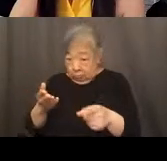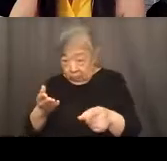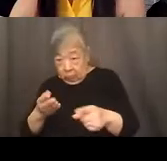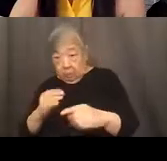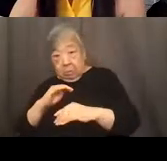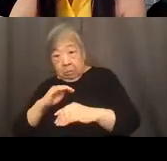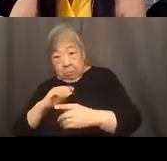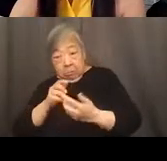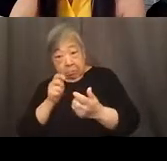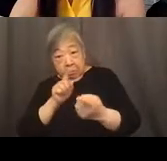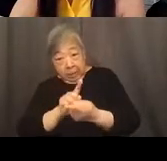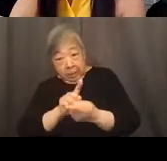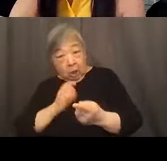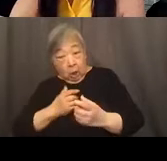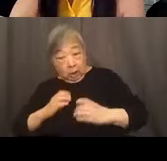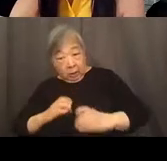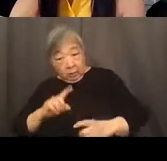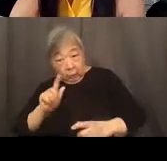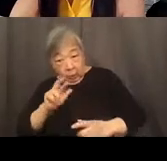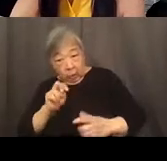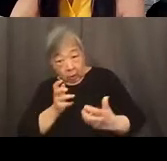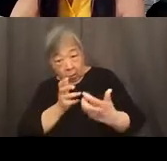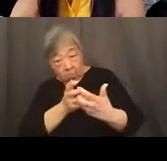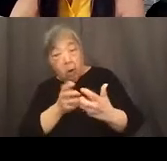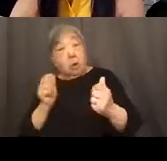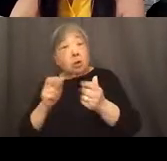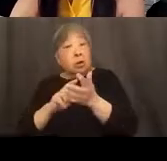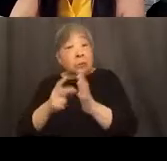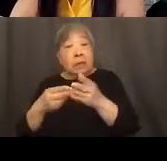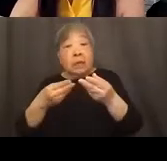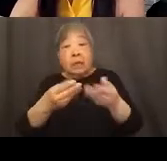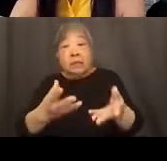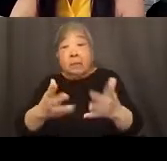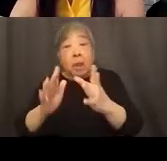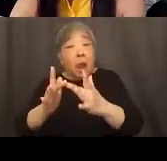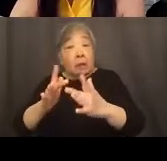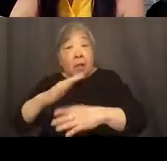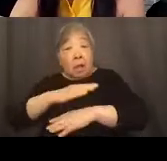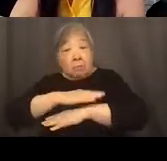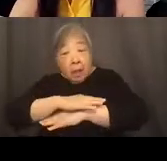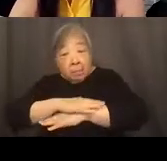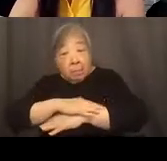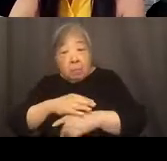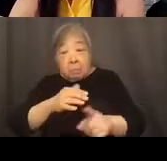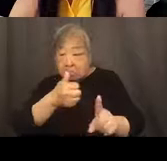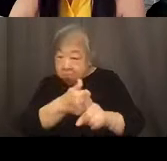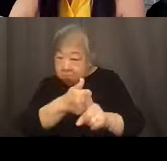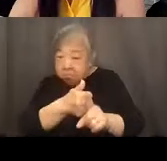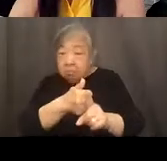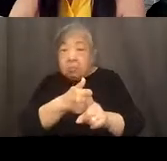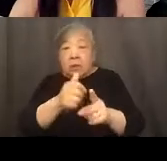that, that also could mean providing them with an online platform to do a self-guided tour to, you know,